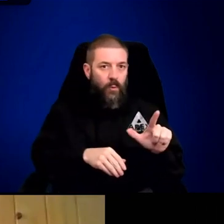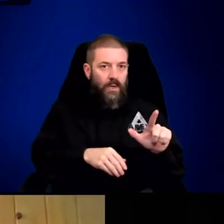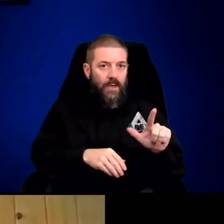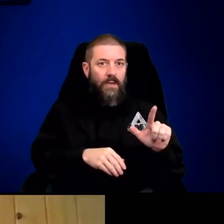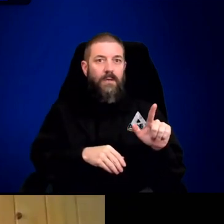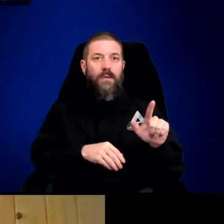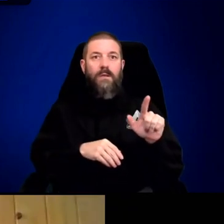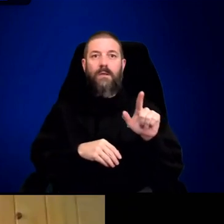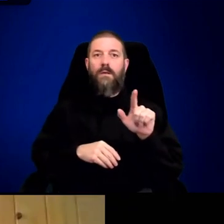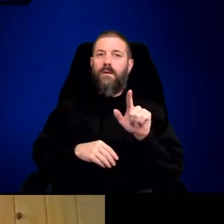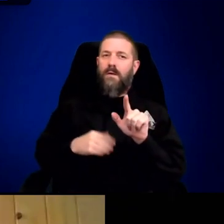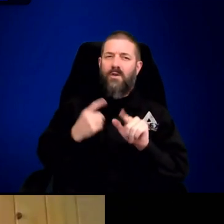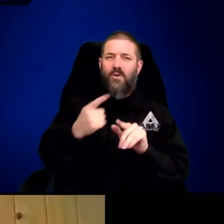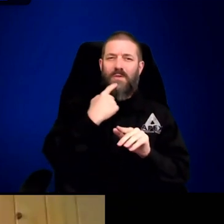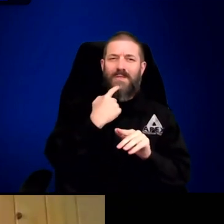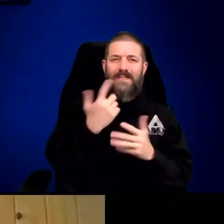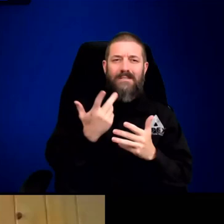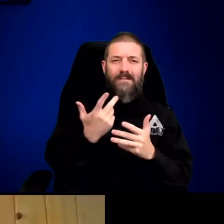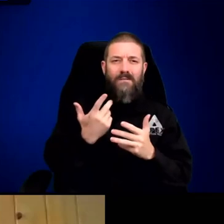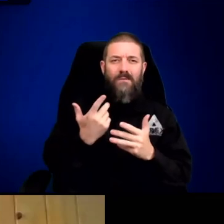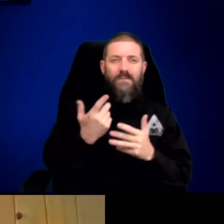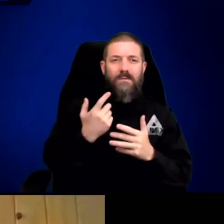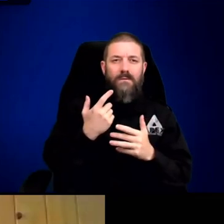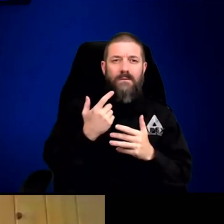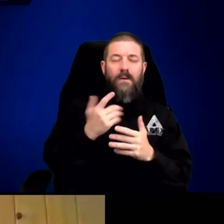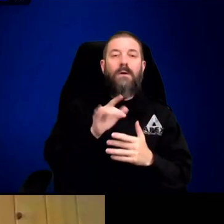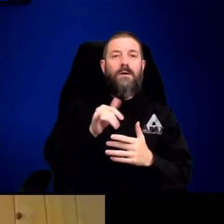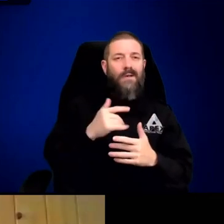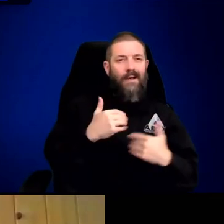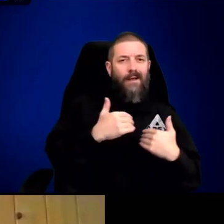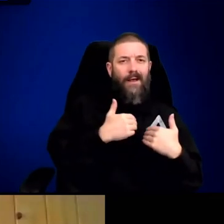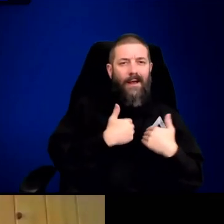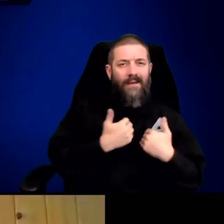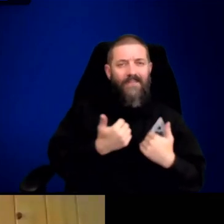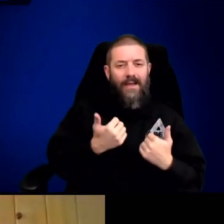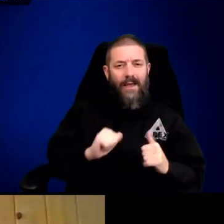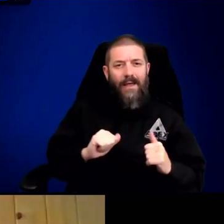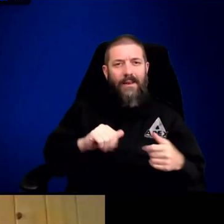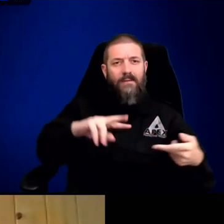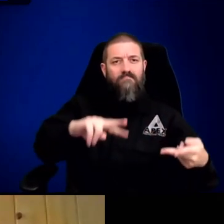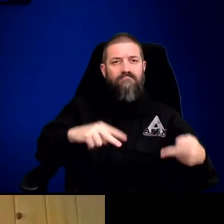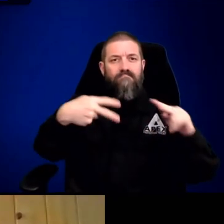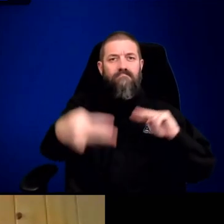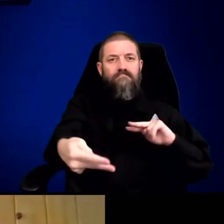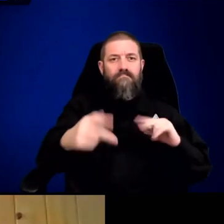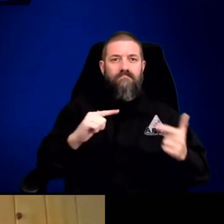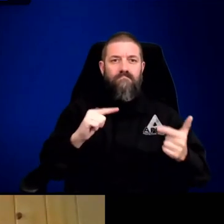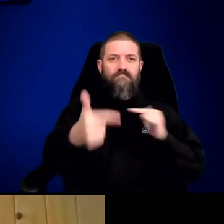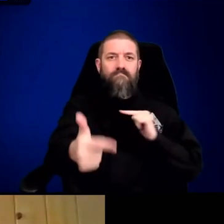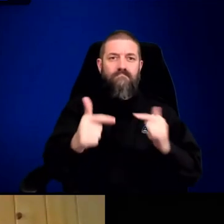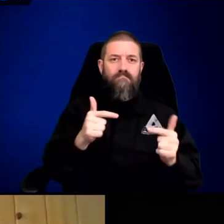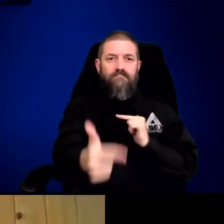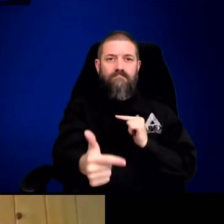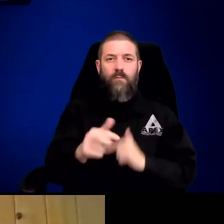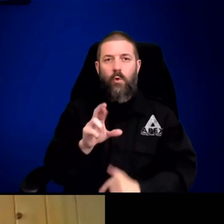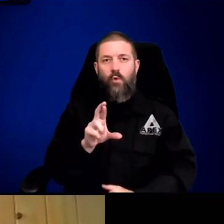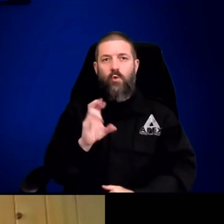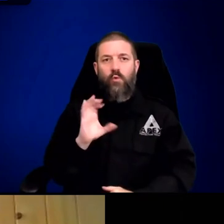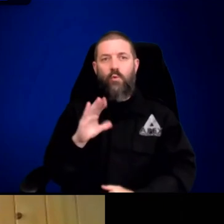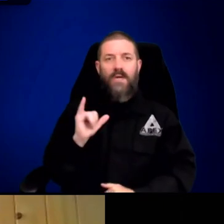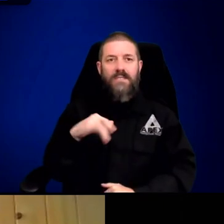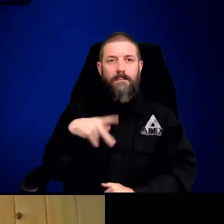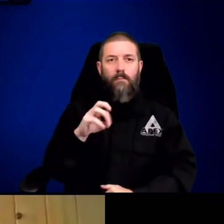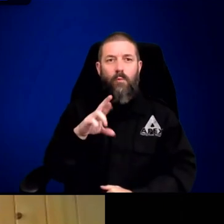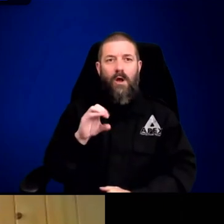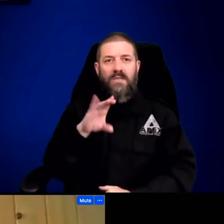exist, essentially? Oh, so she said, you know 21 of these wolves so well. And she said, what is the word